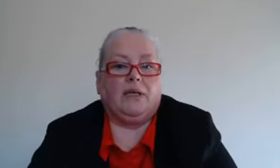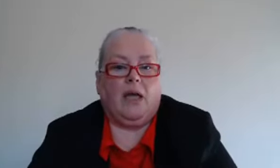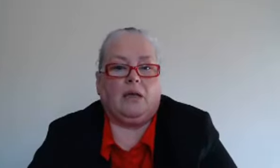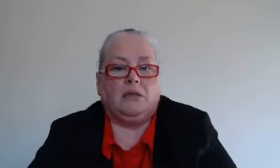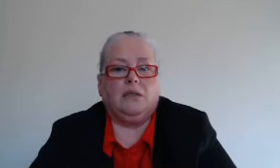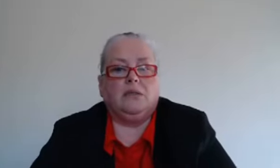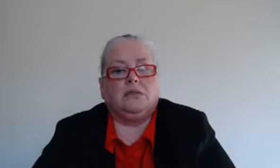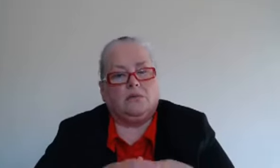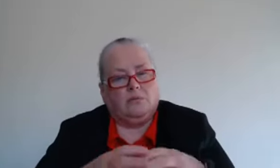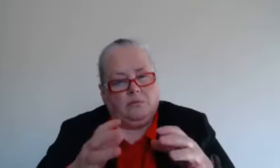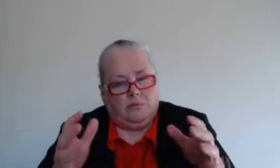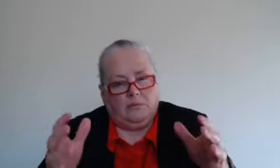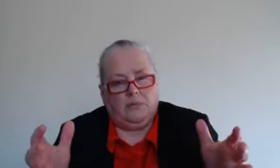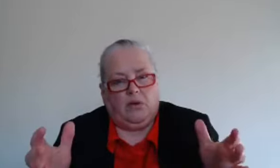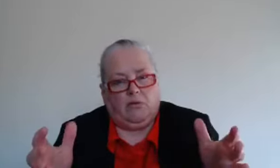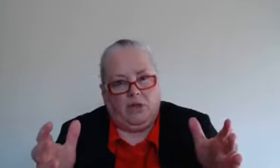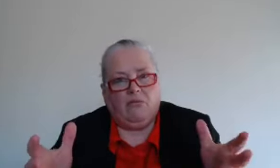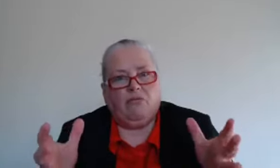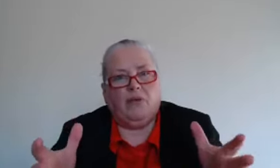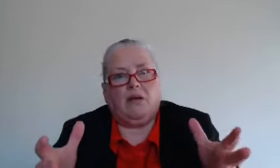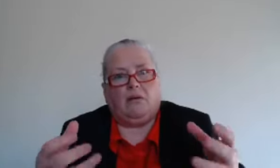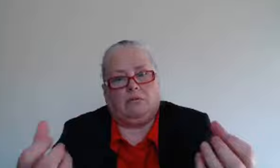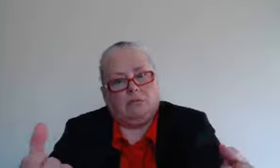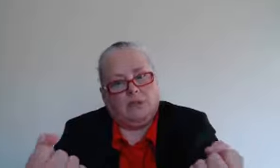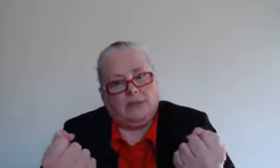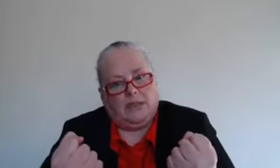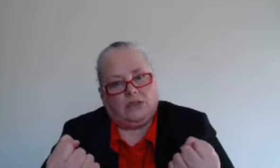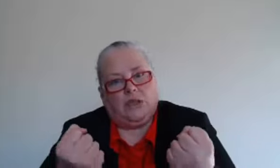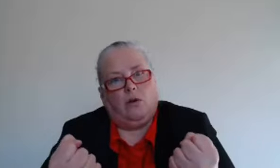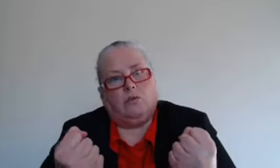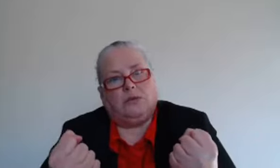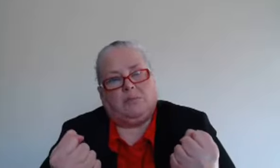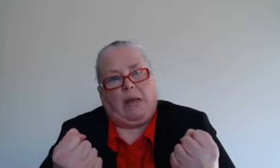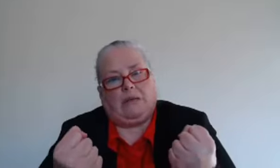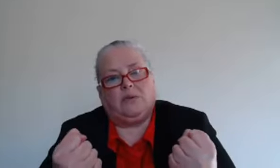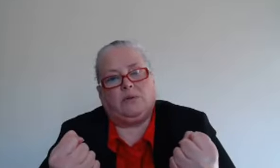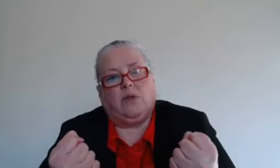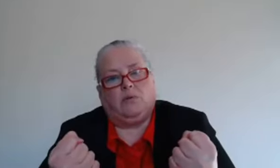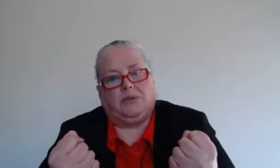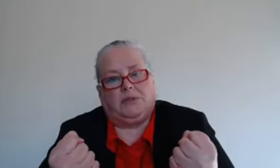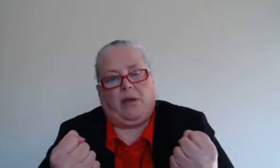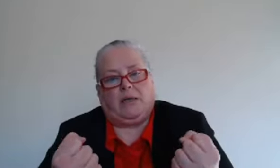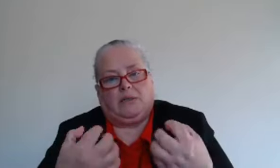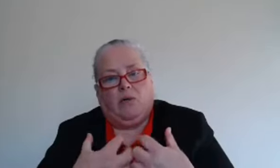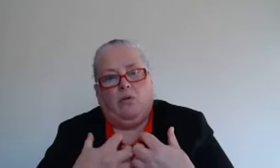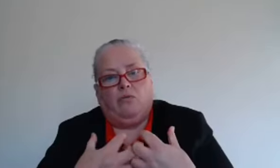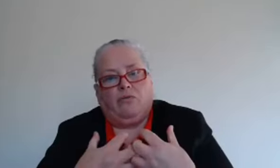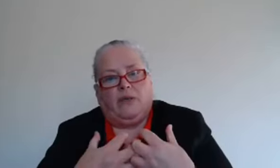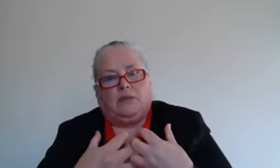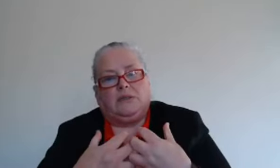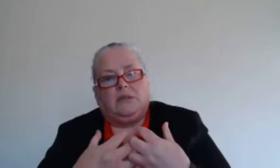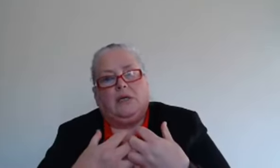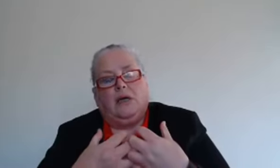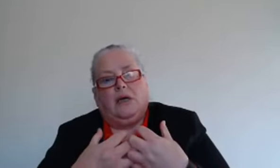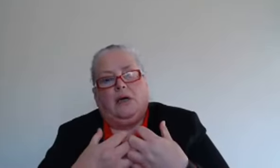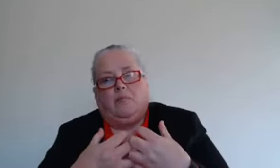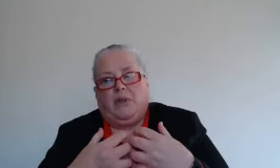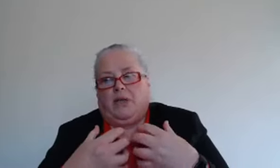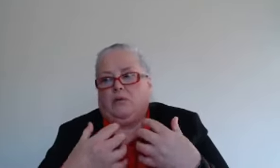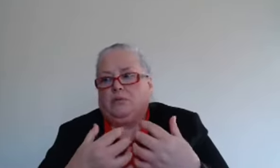again so you know that fear is actually holding us back that's what's holding us back it's our own fears and it can hold